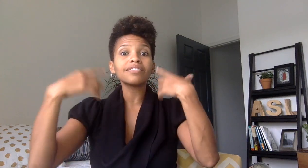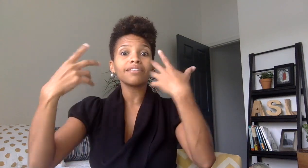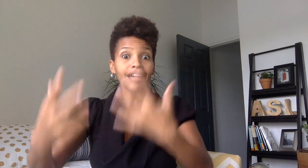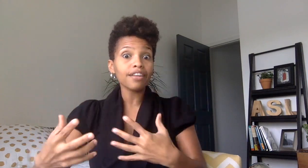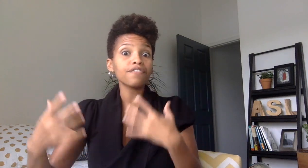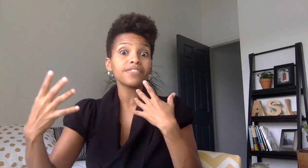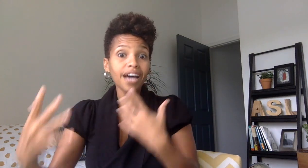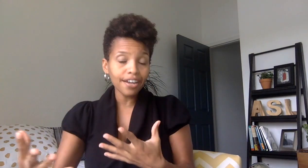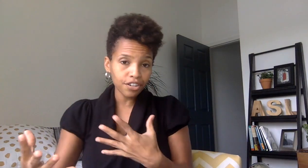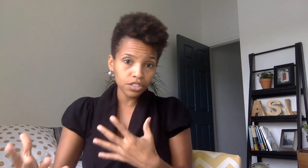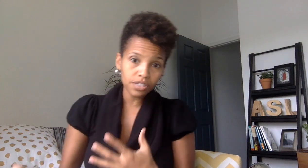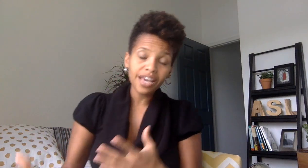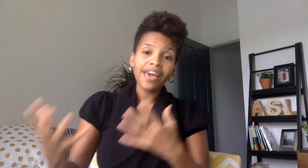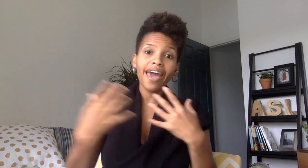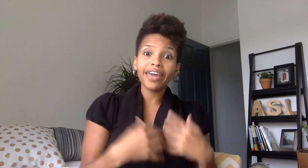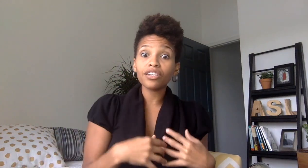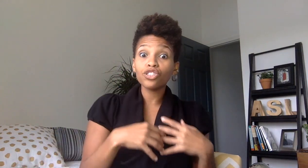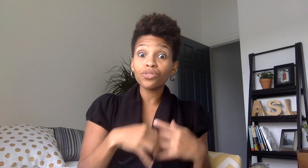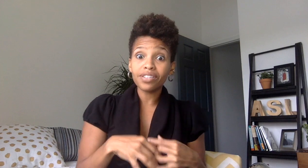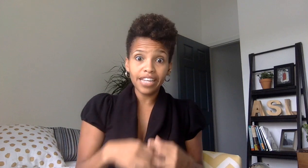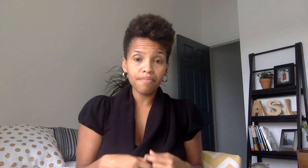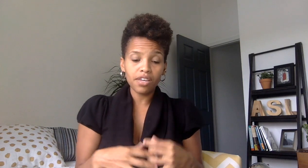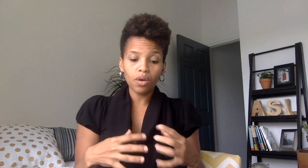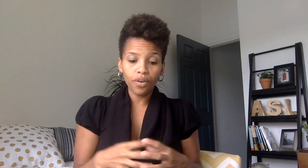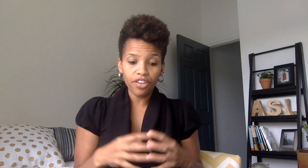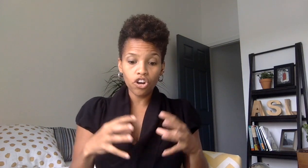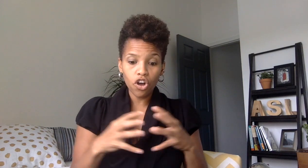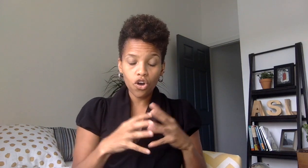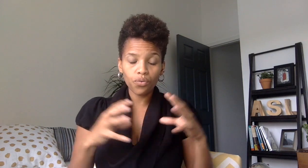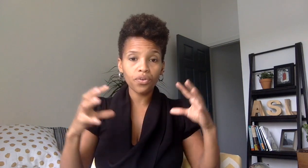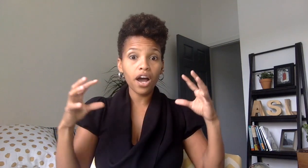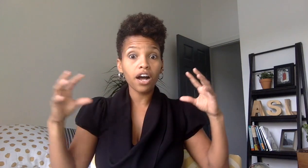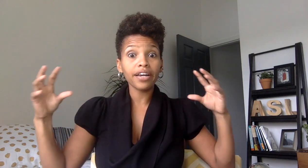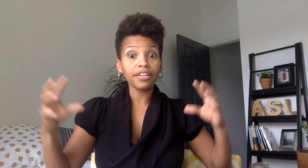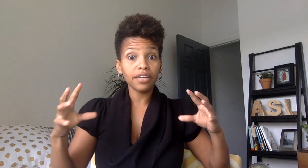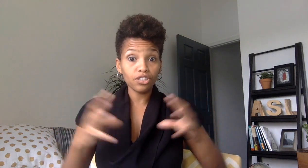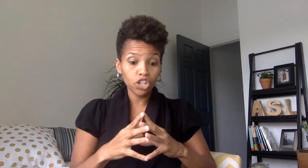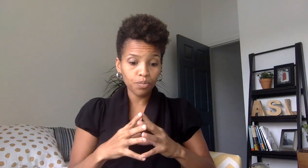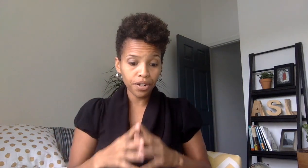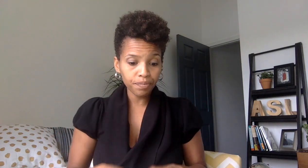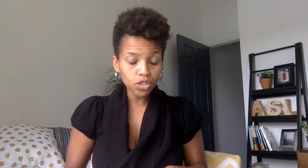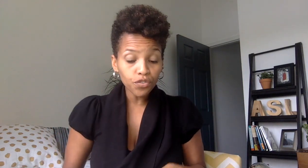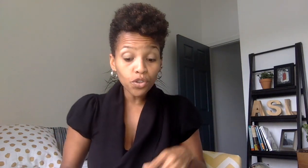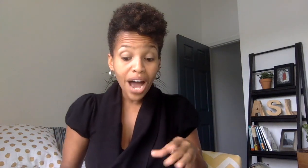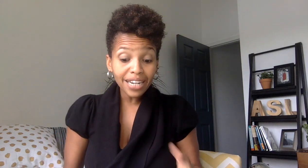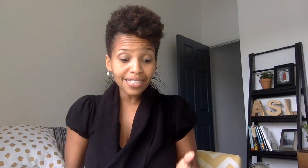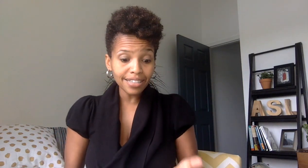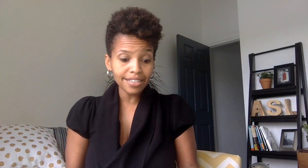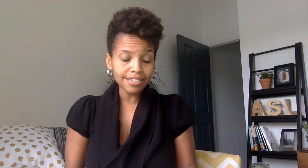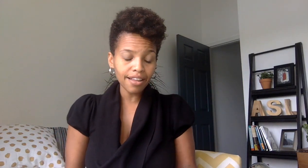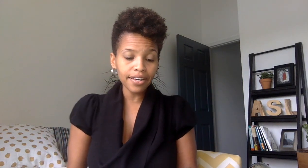native signers and do the same thing with our own uh in interpreting so if you had a sentence like